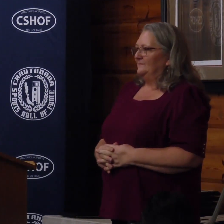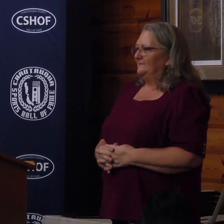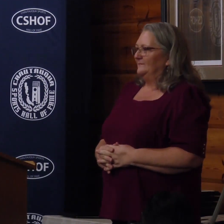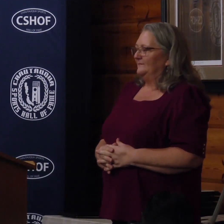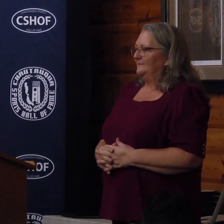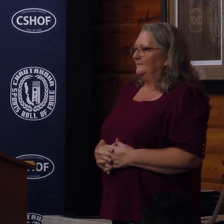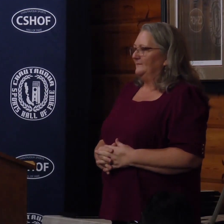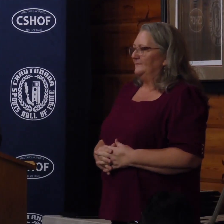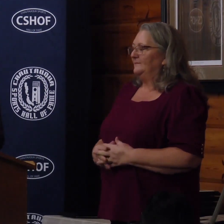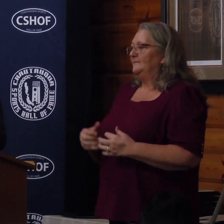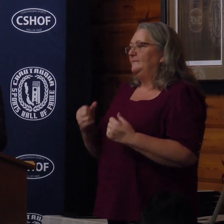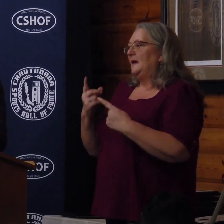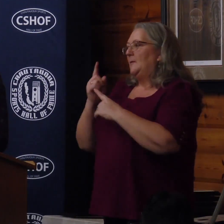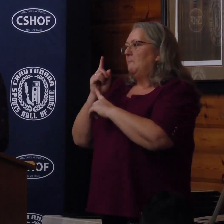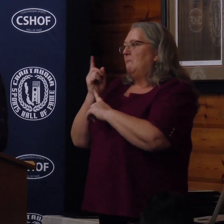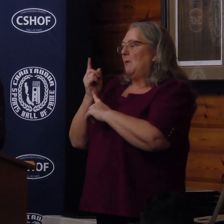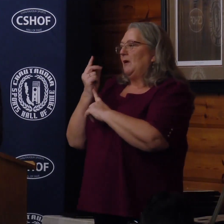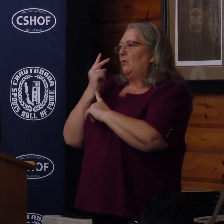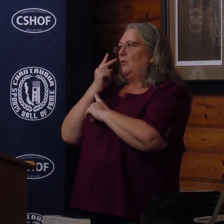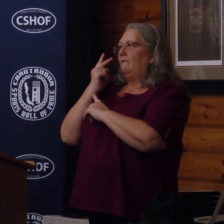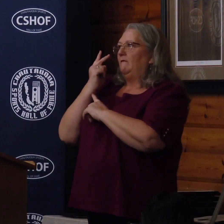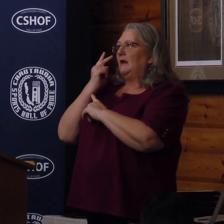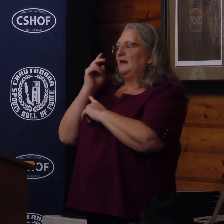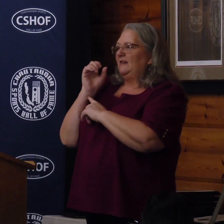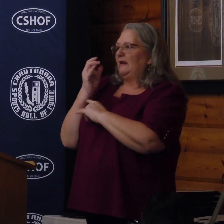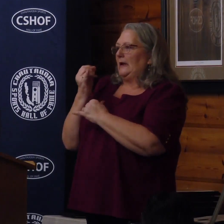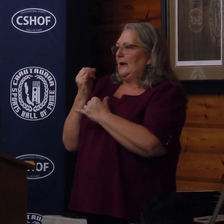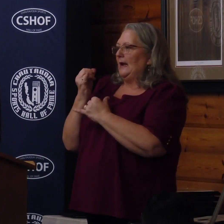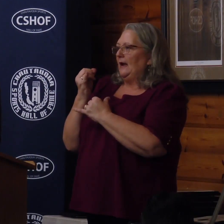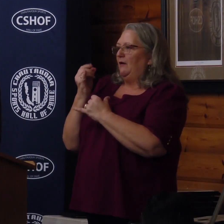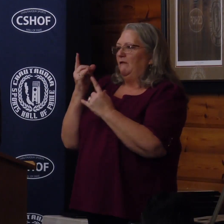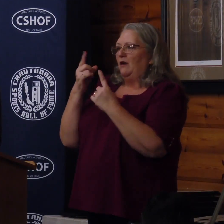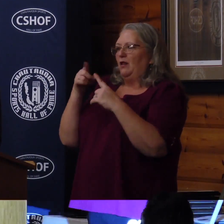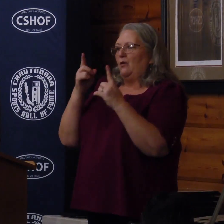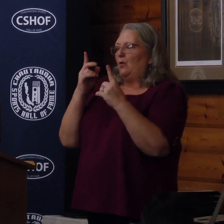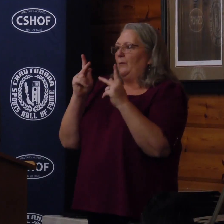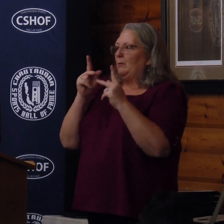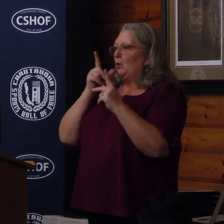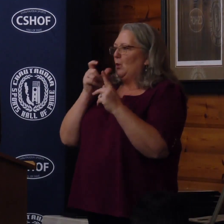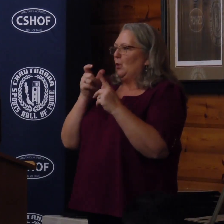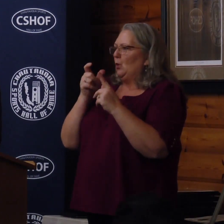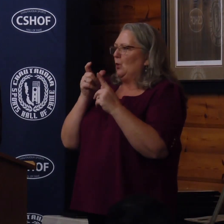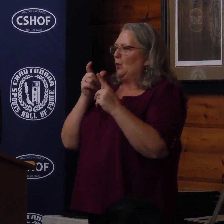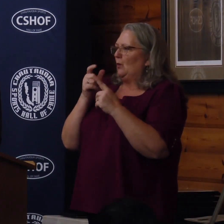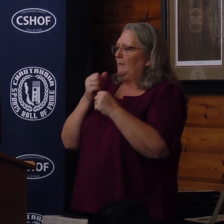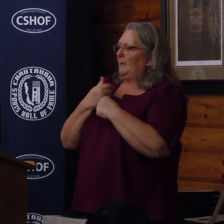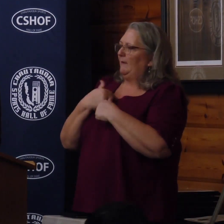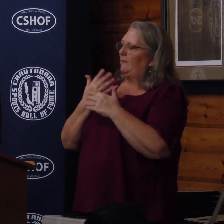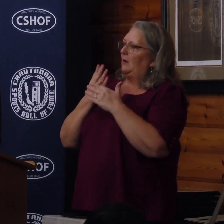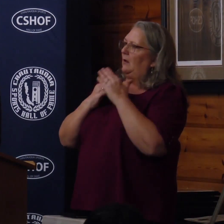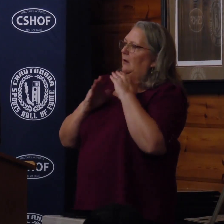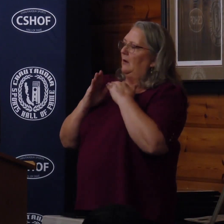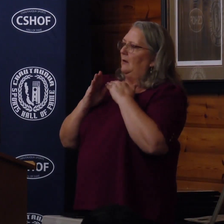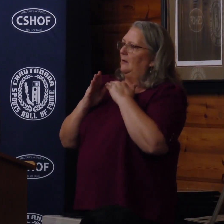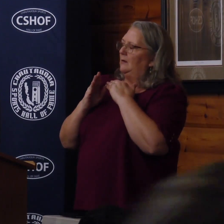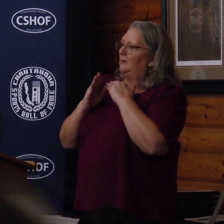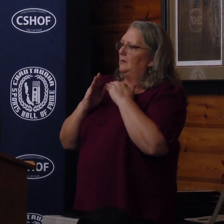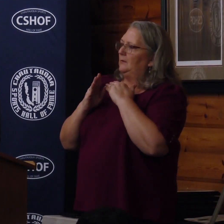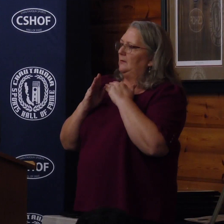There's many moments of reflection, even now, of those people that have humbled me, certainly not subtle,